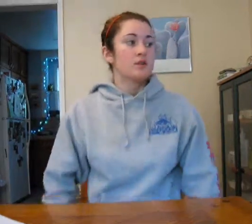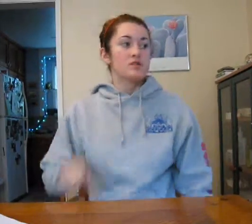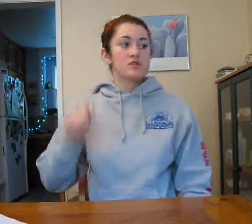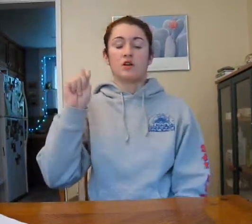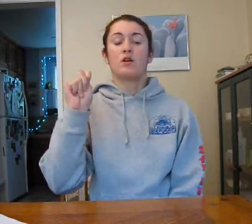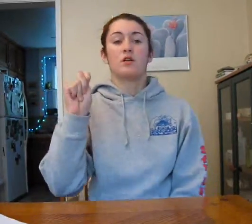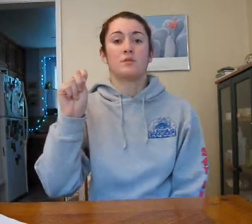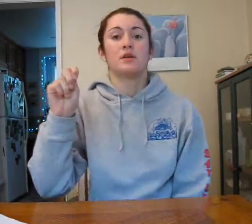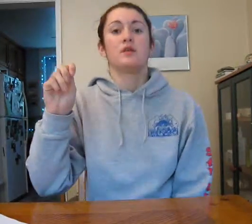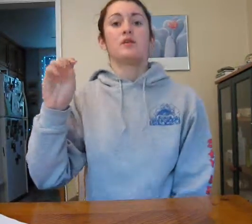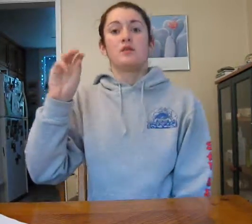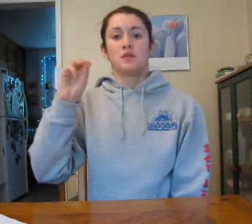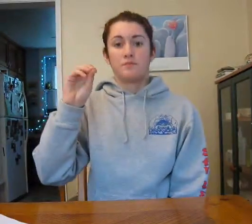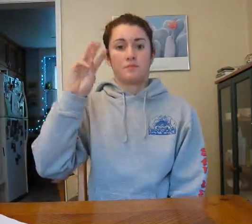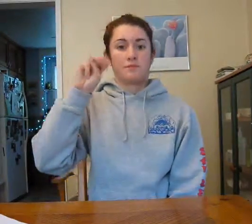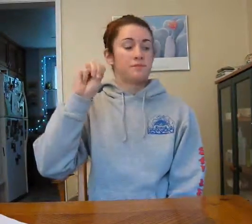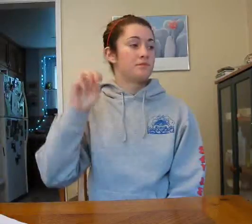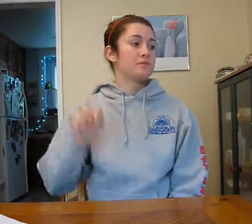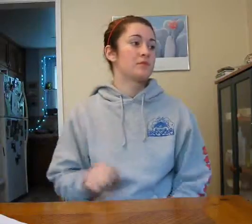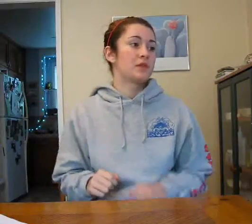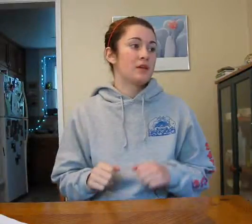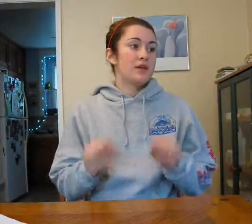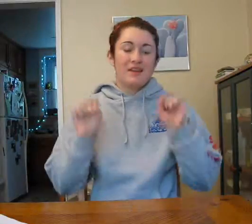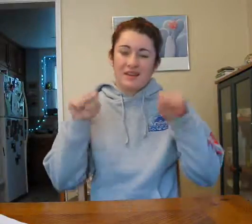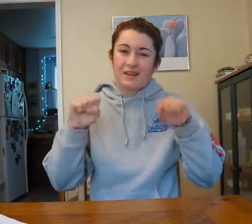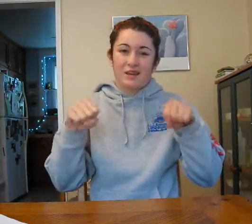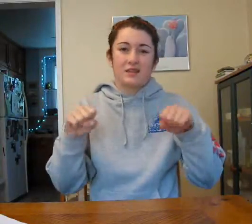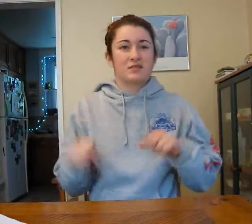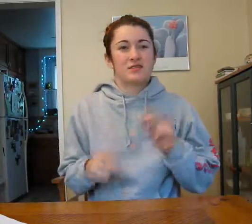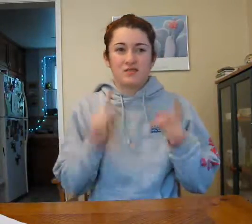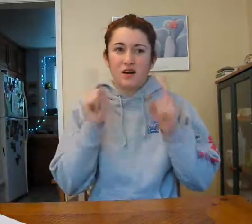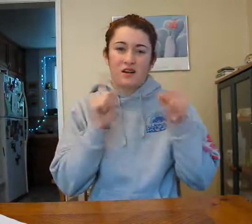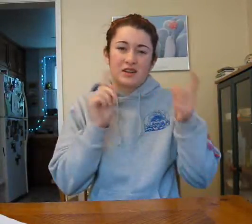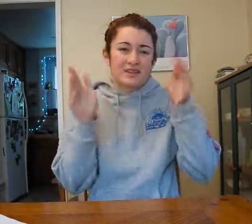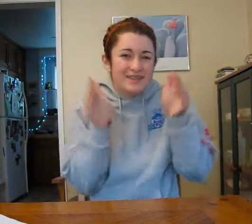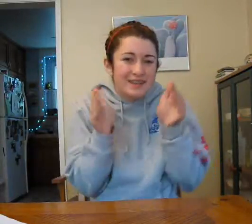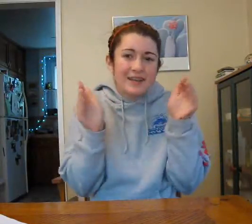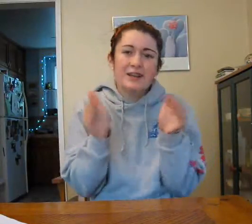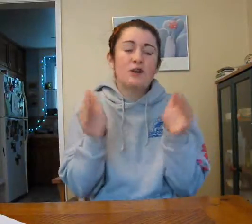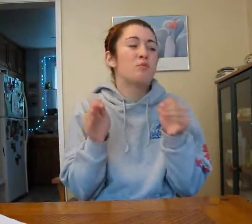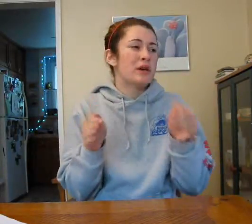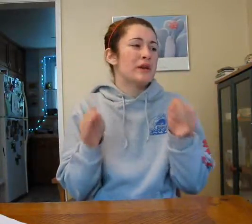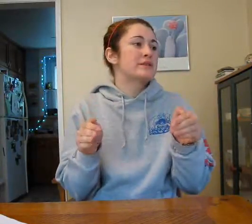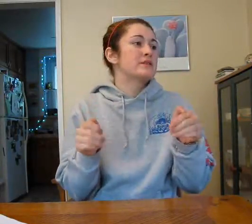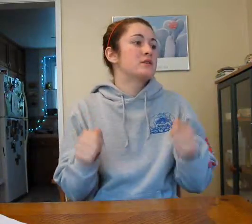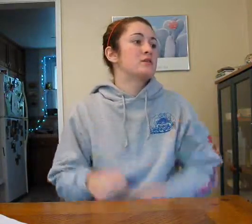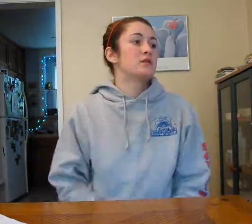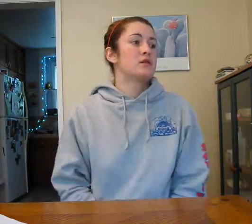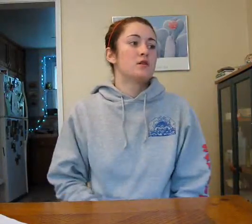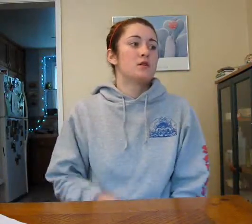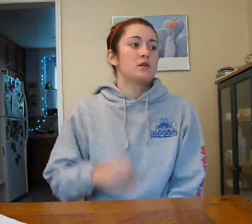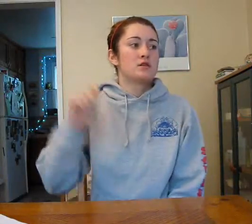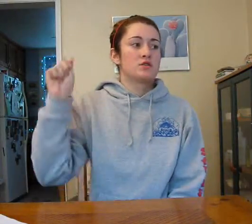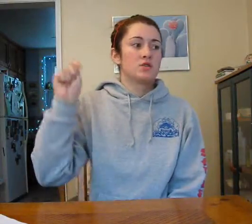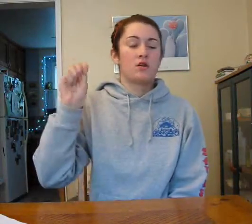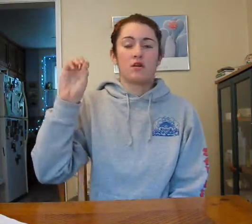Tom can talk a little bit. Tom